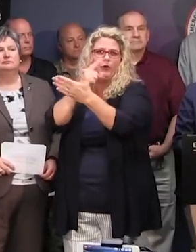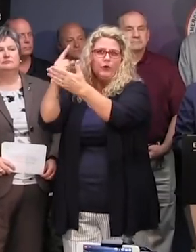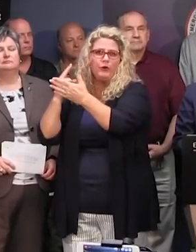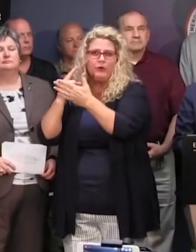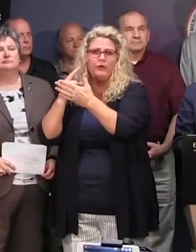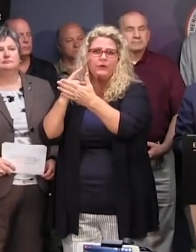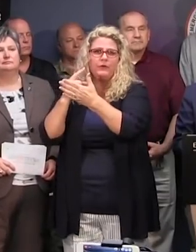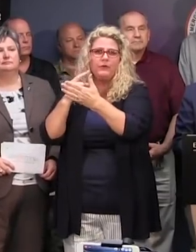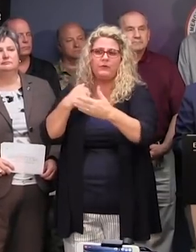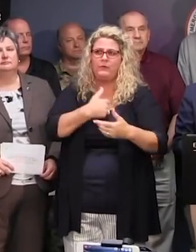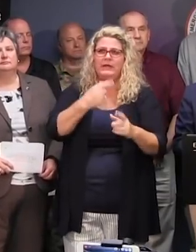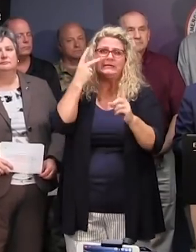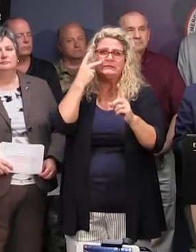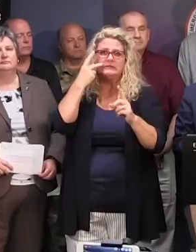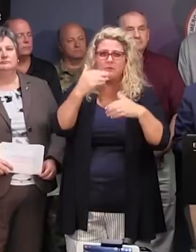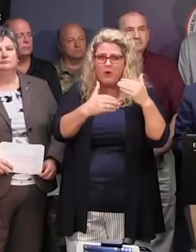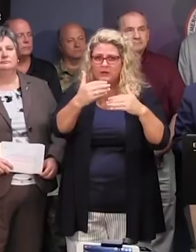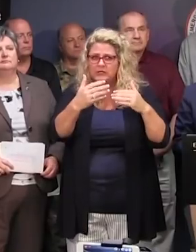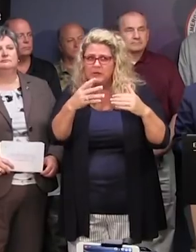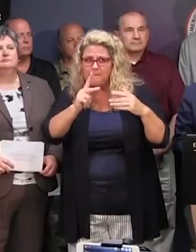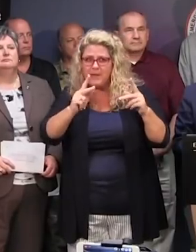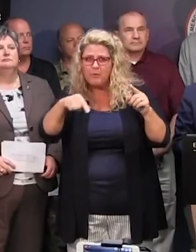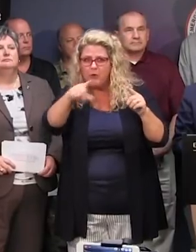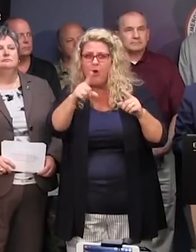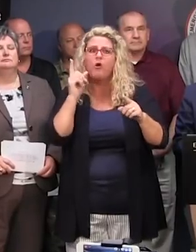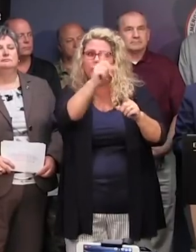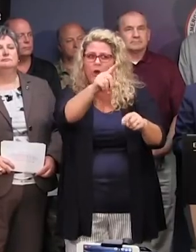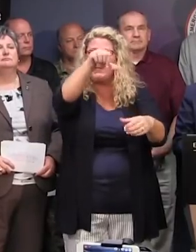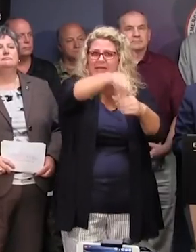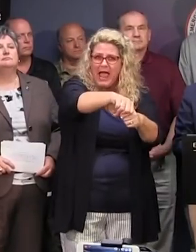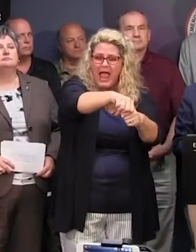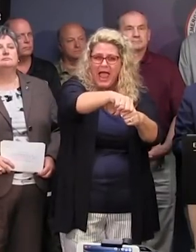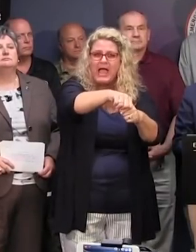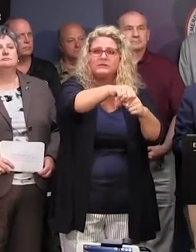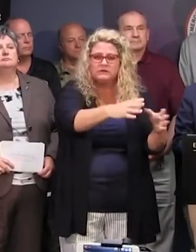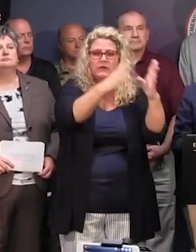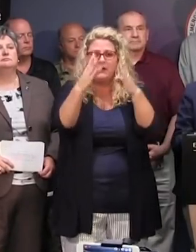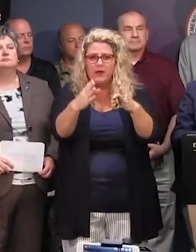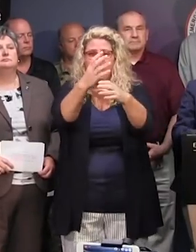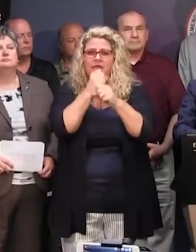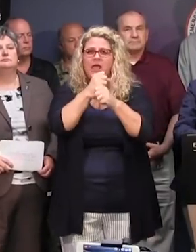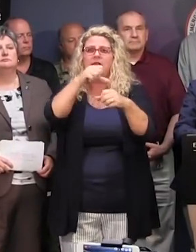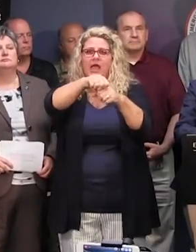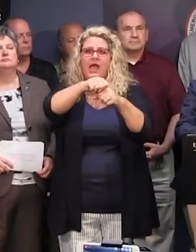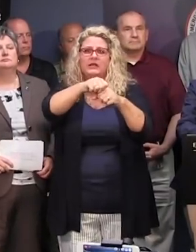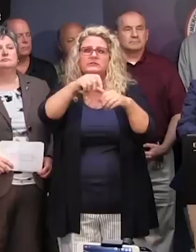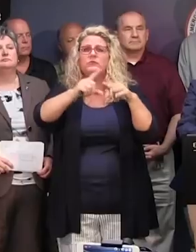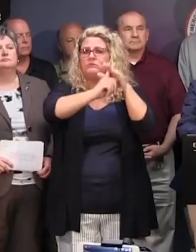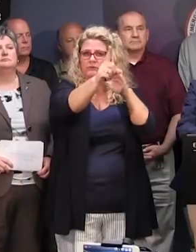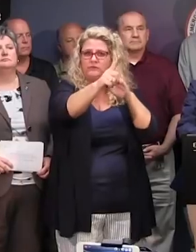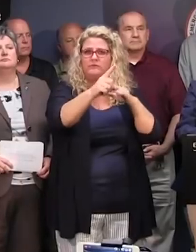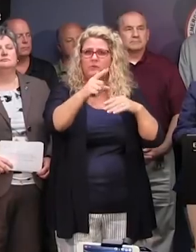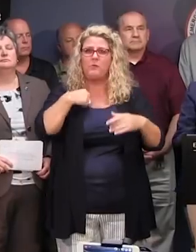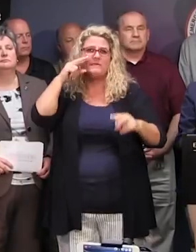we see the process of people going to the gas pump, getting their gasoline as they evacuate. I would like